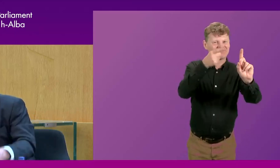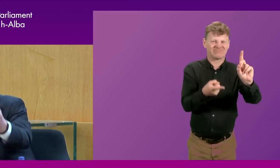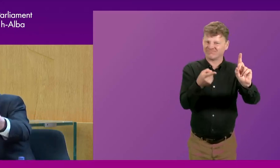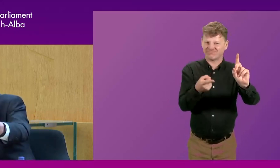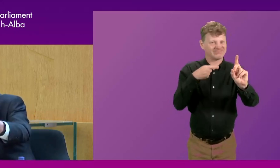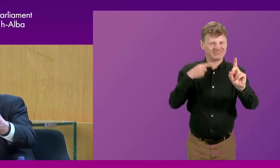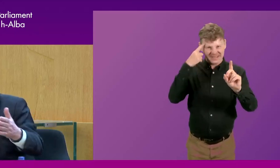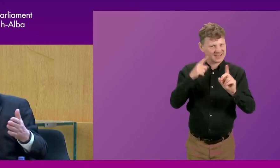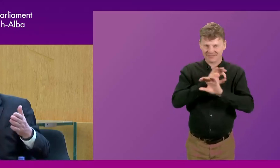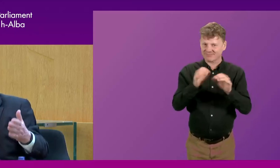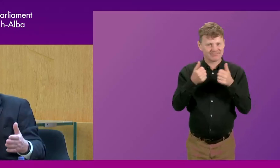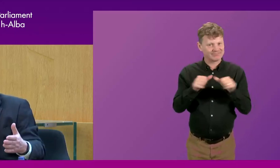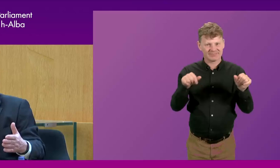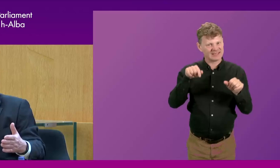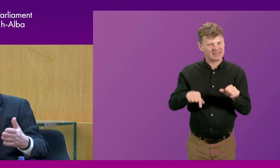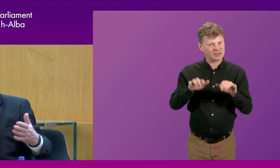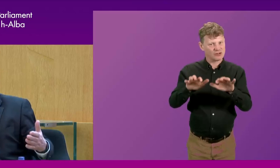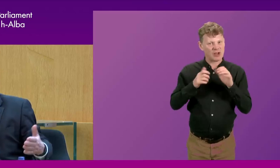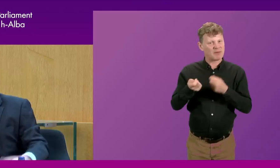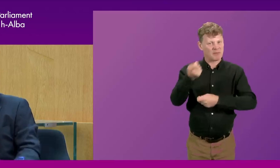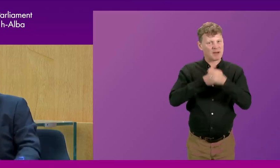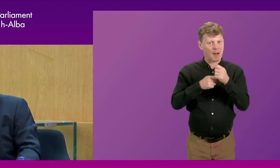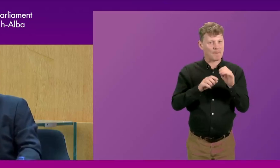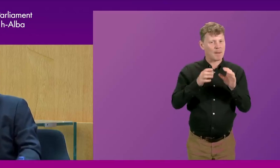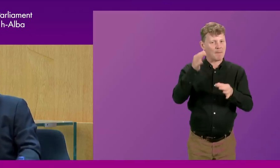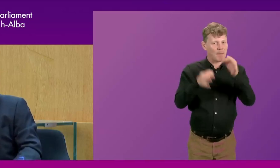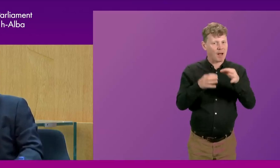And in some ways the chamber has become quite a partisan place rather than